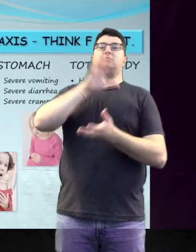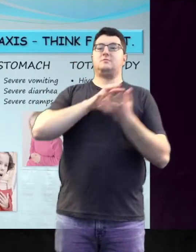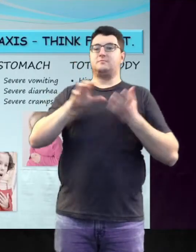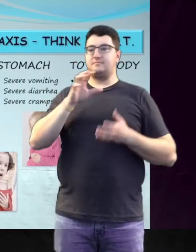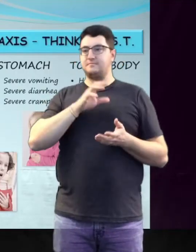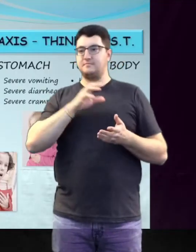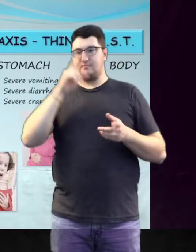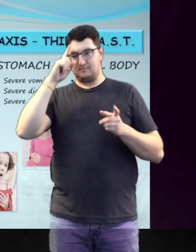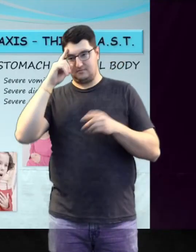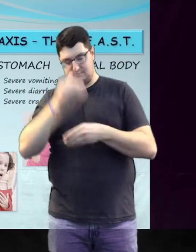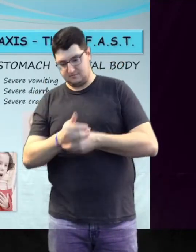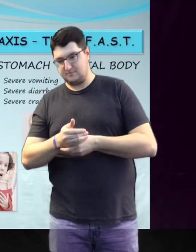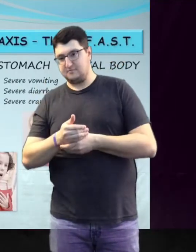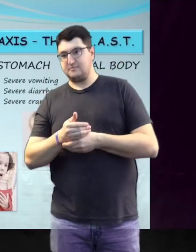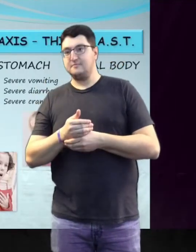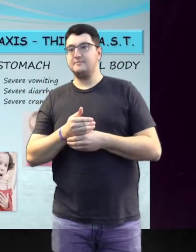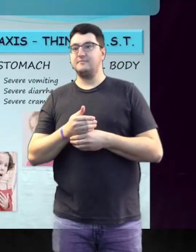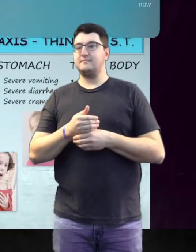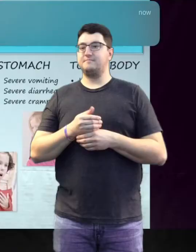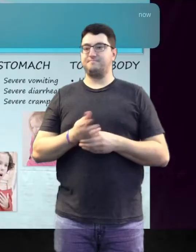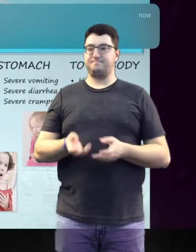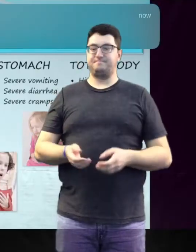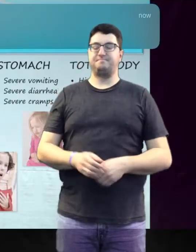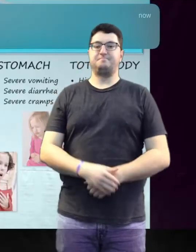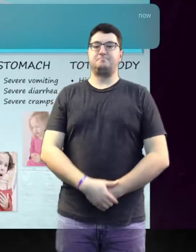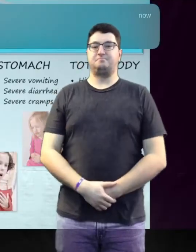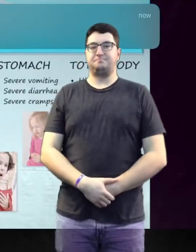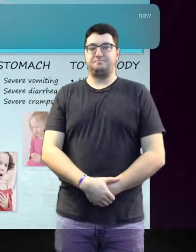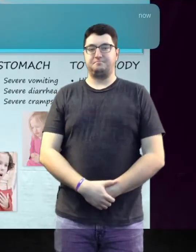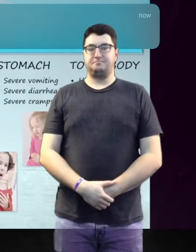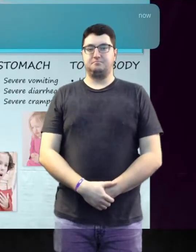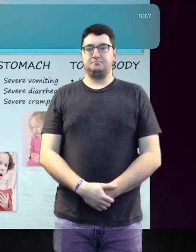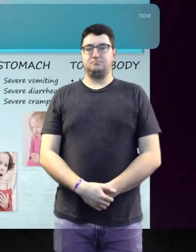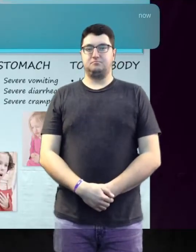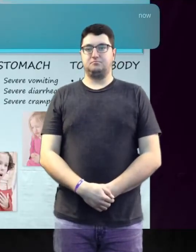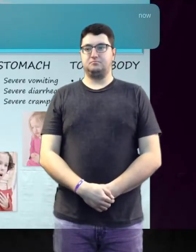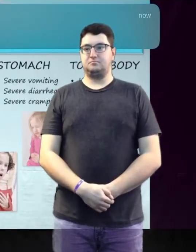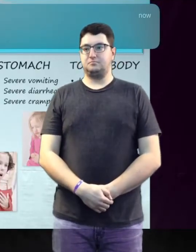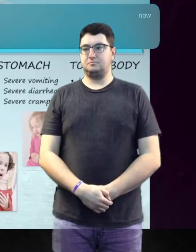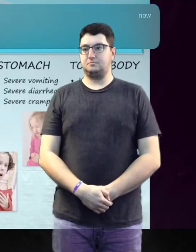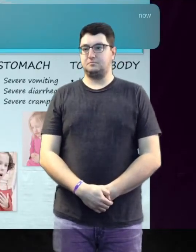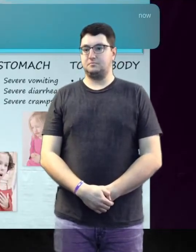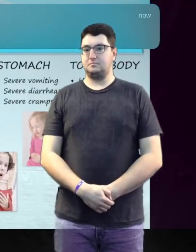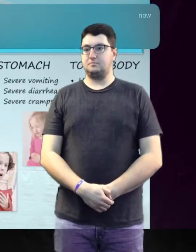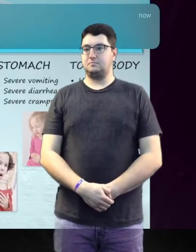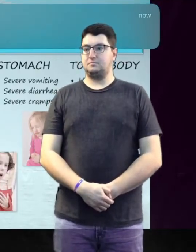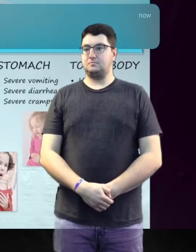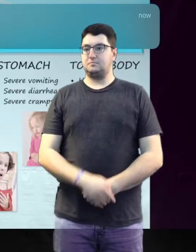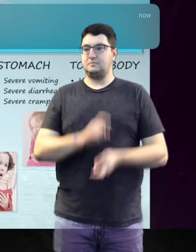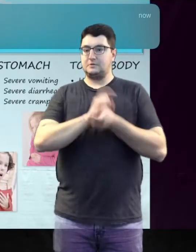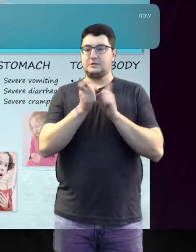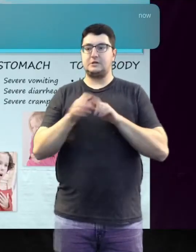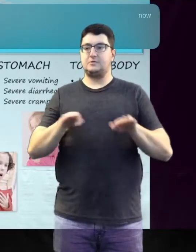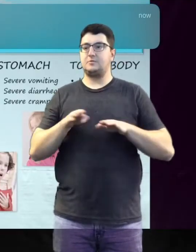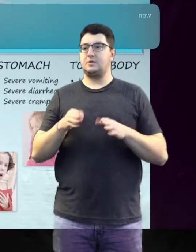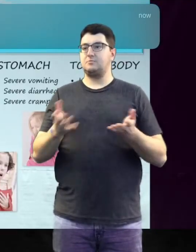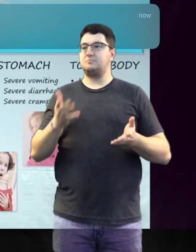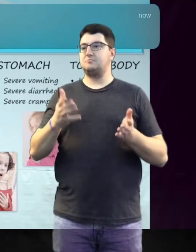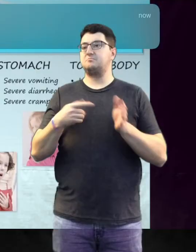dizziness, fainting, and a loss of consciousness. A change in behavior may include the